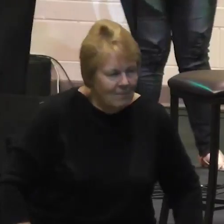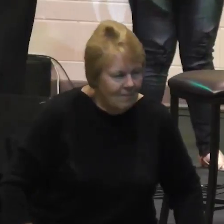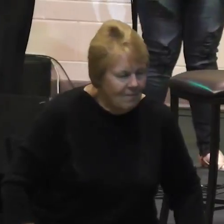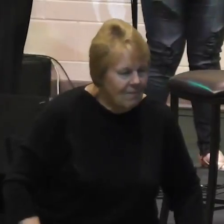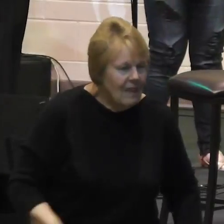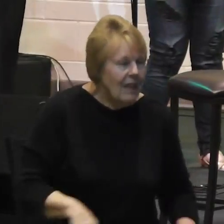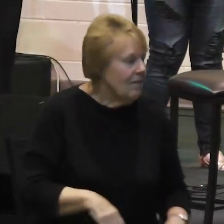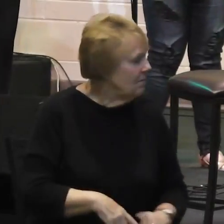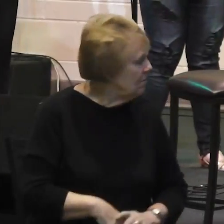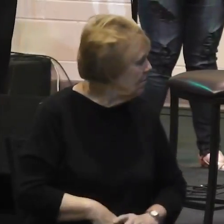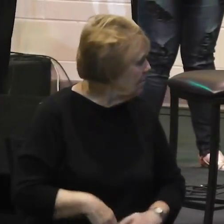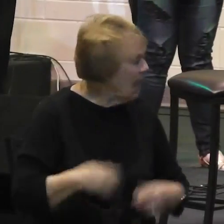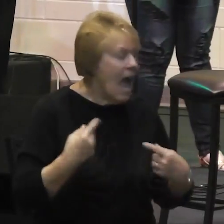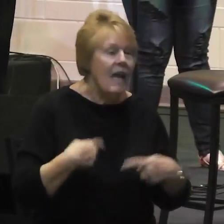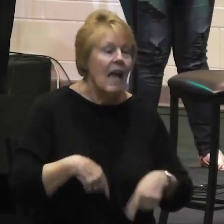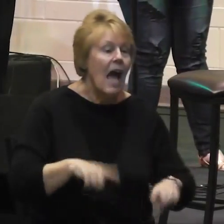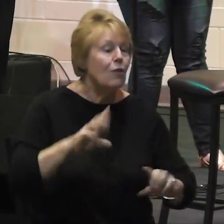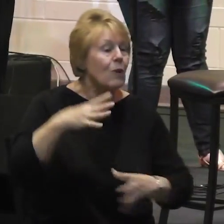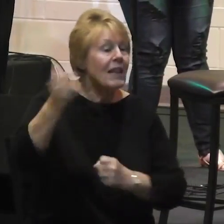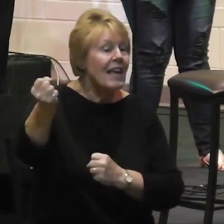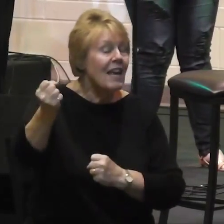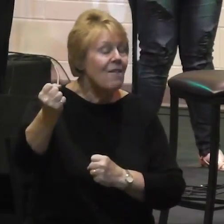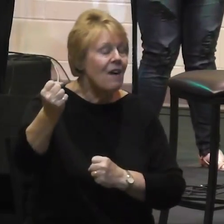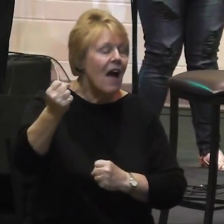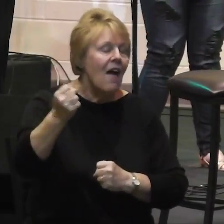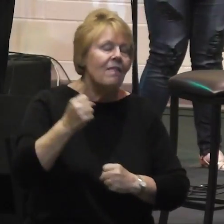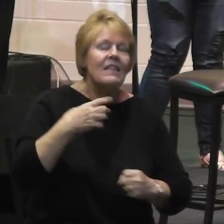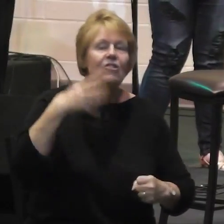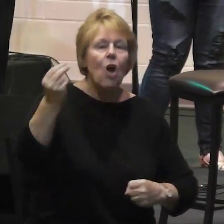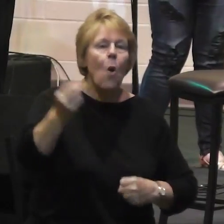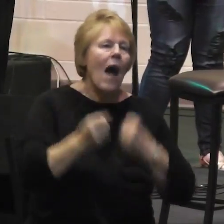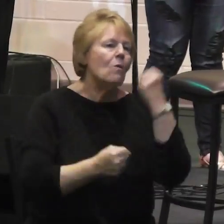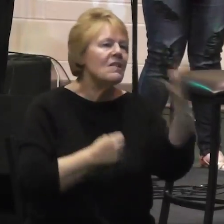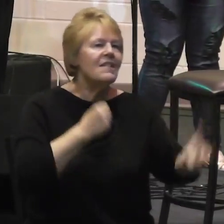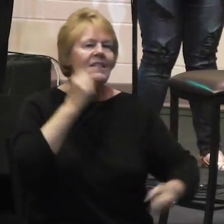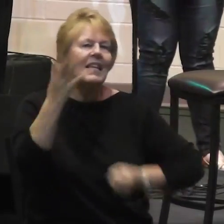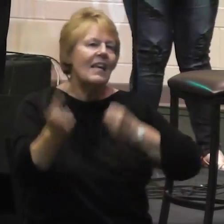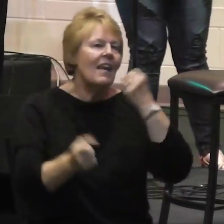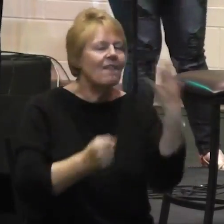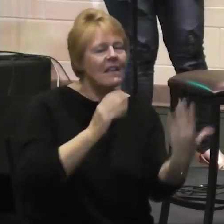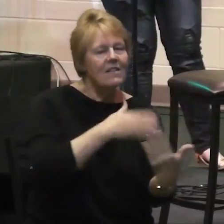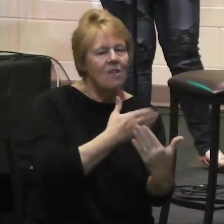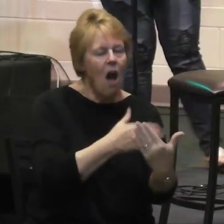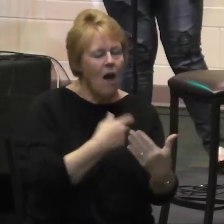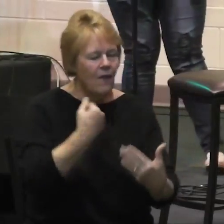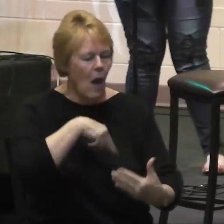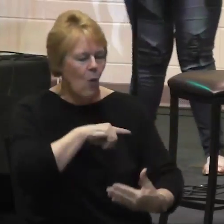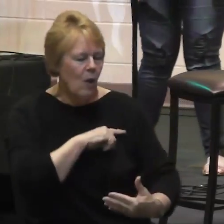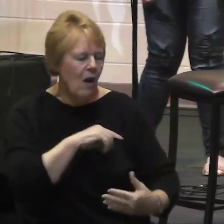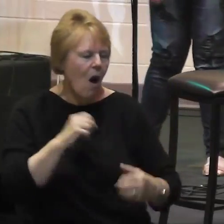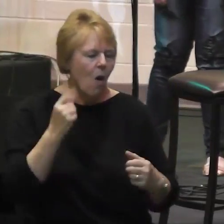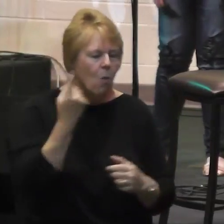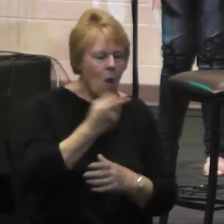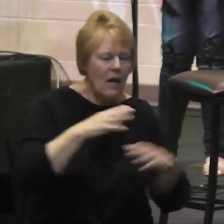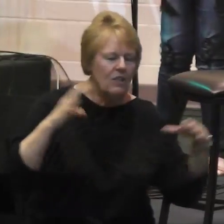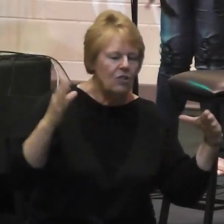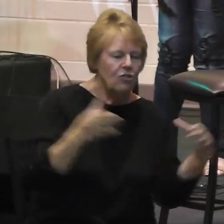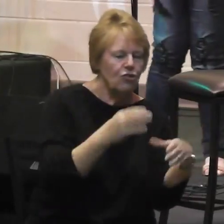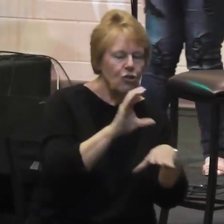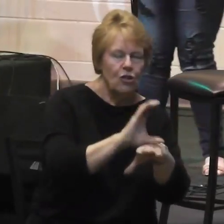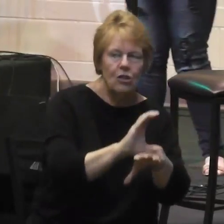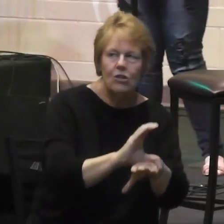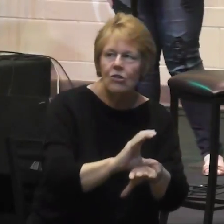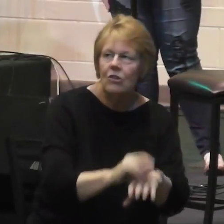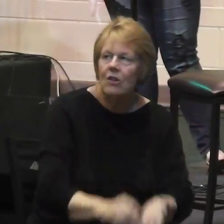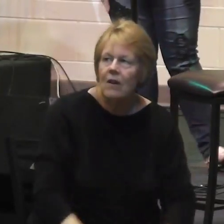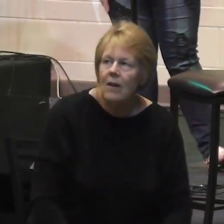As we head out today, let's go out singing this song that reminds us that we are one church. saints, we're going to get